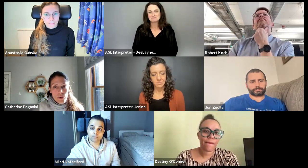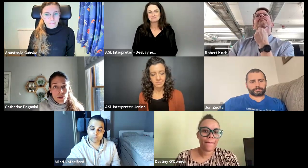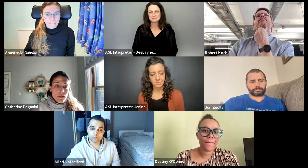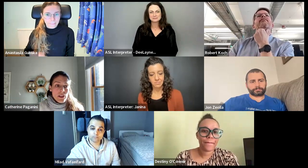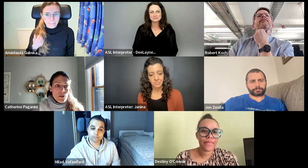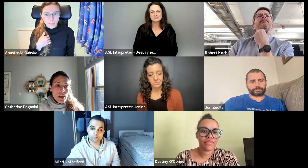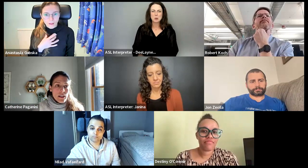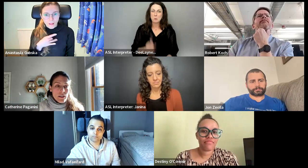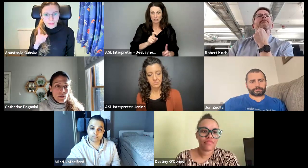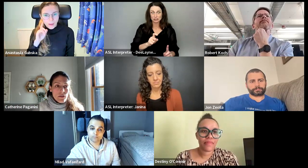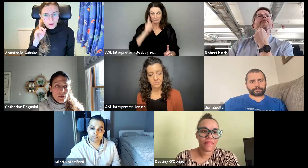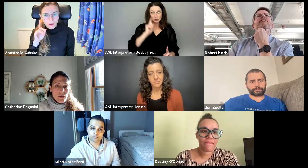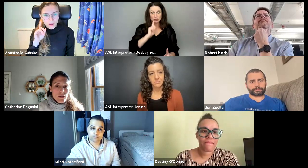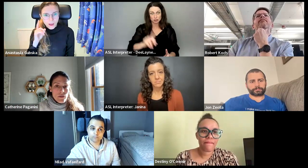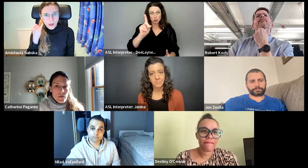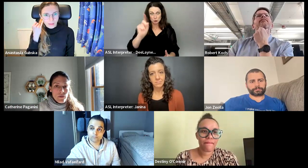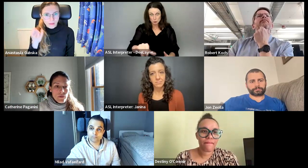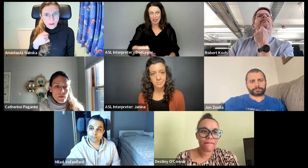So we should definitely do that.